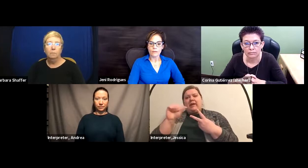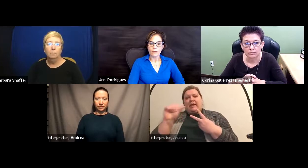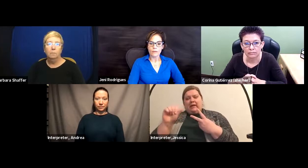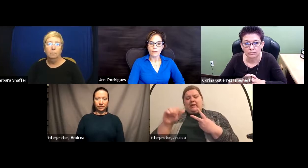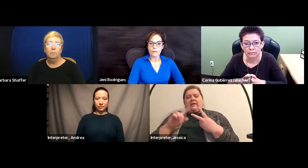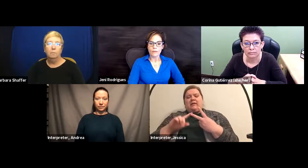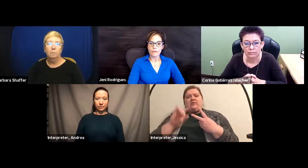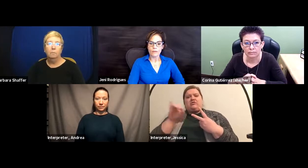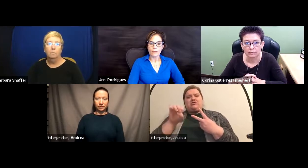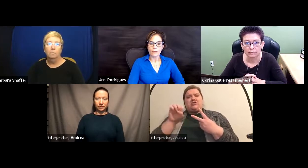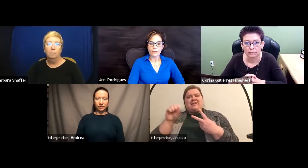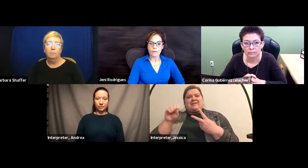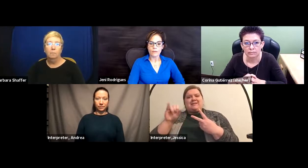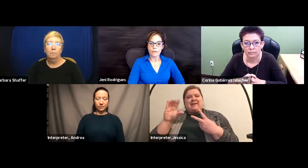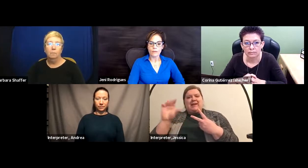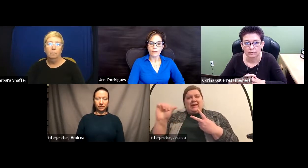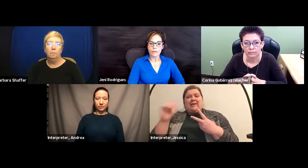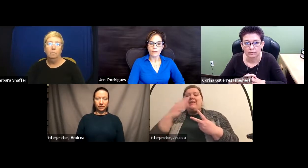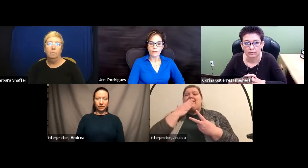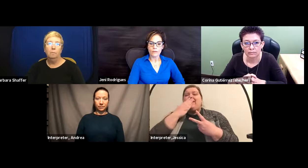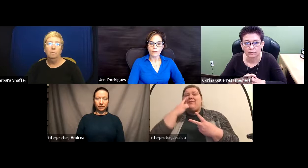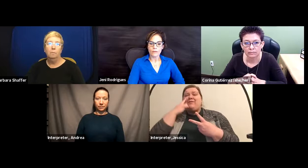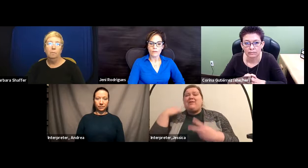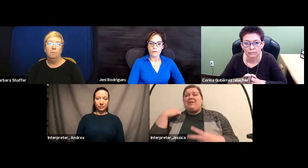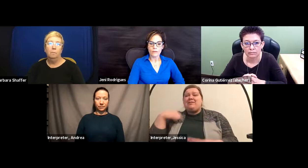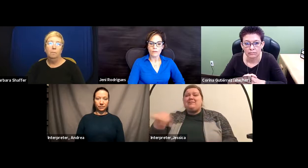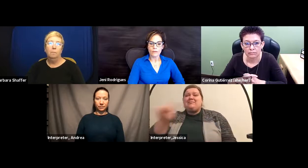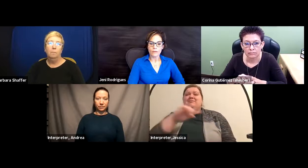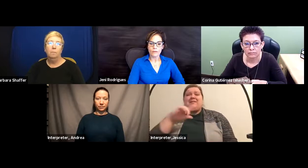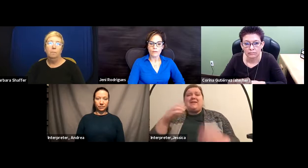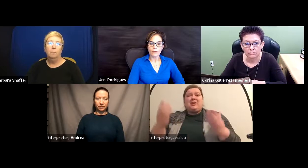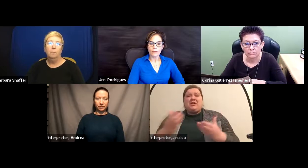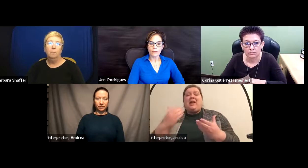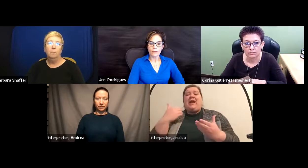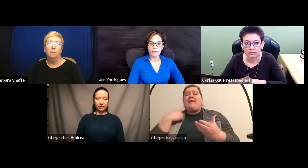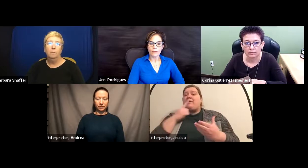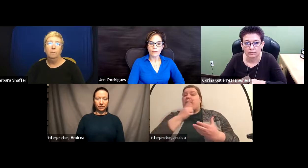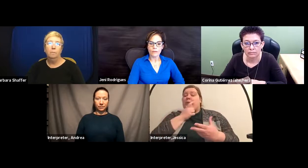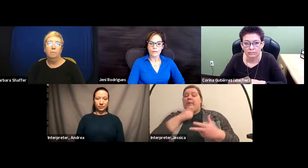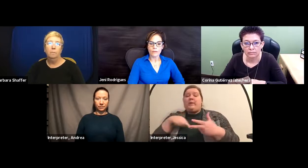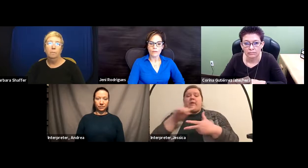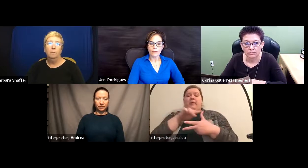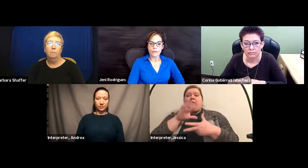Joining us is therefore Corina Gutierrez, is a community representative and advocate, currently